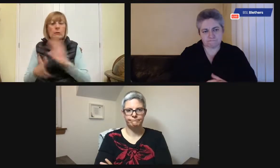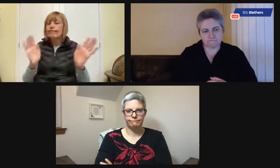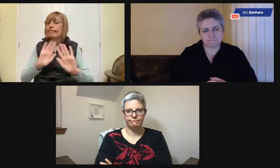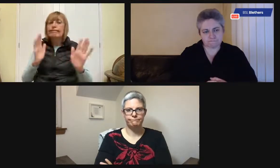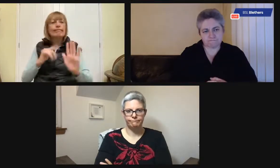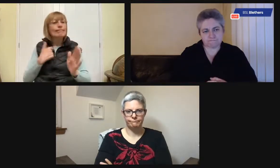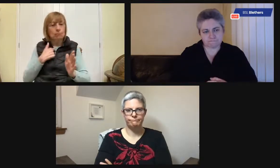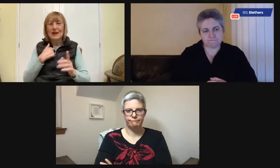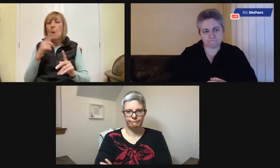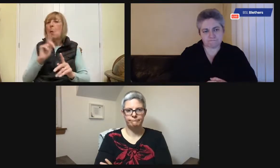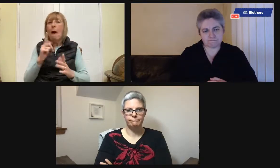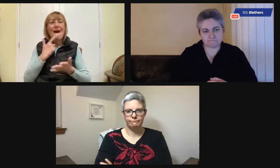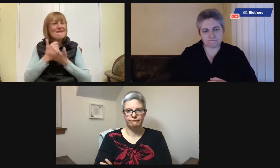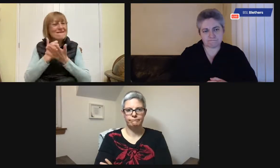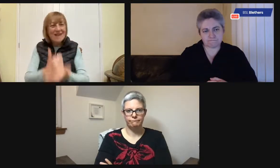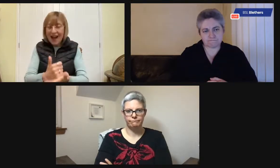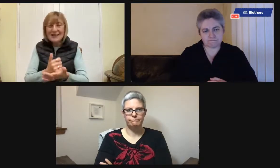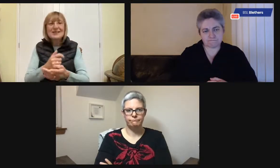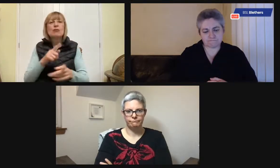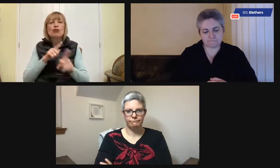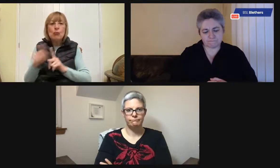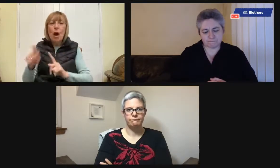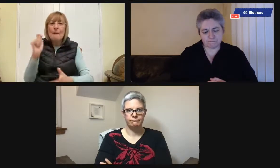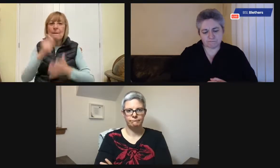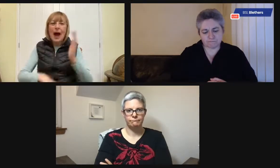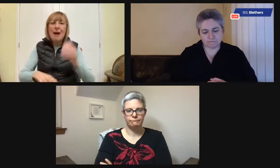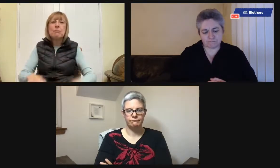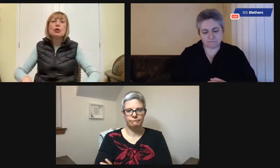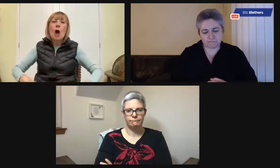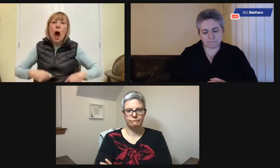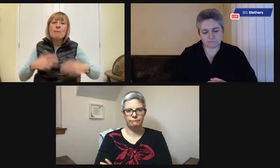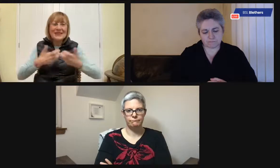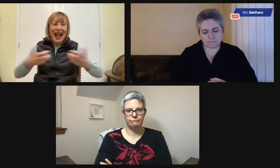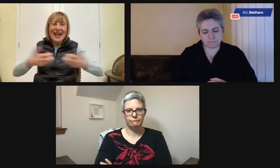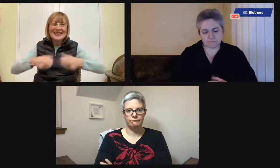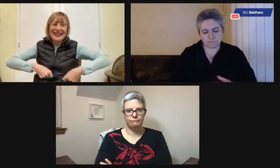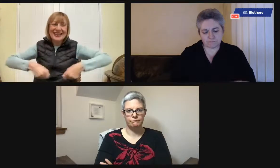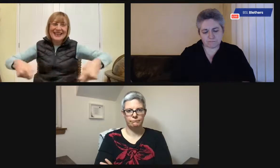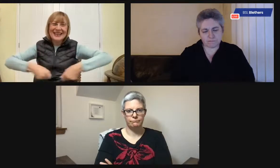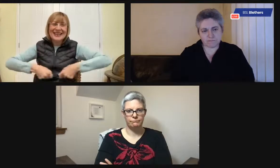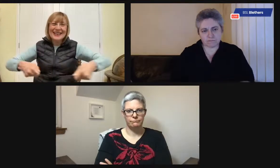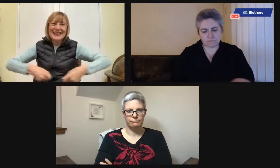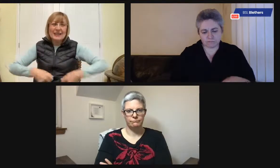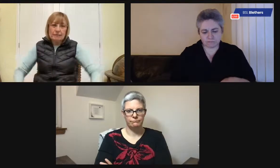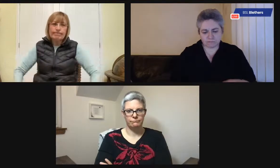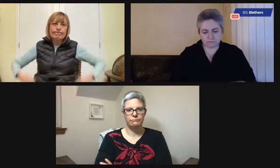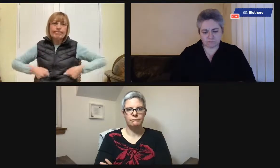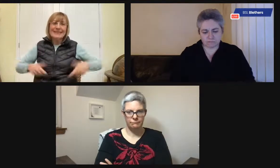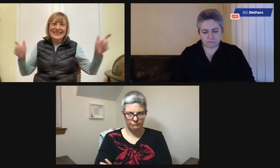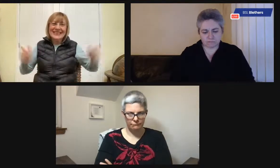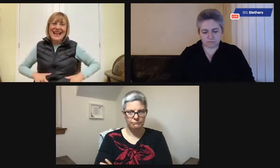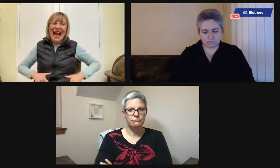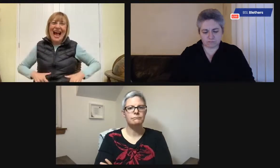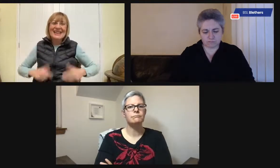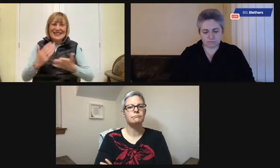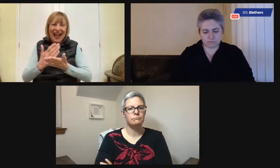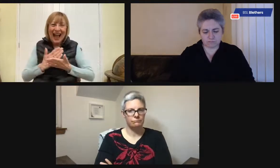to tie that up again. Your pyjamas fall down, you fall over. So what would I, I would advise is try to buy pyjamas with